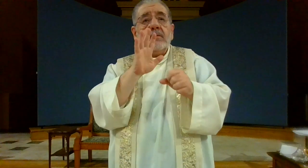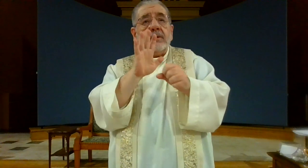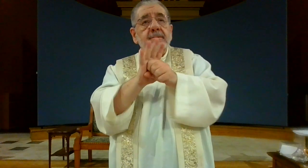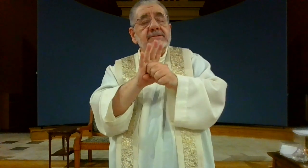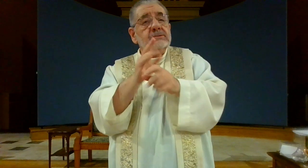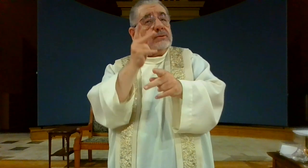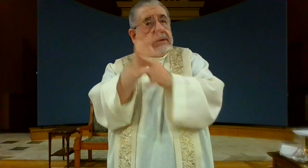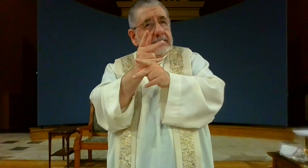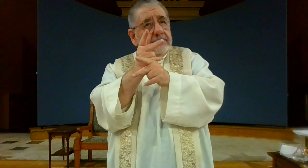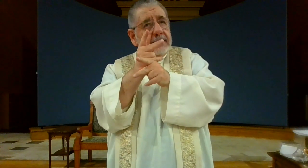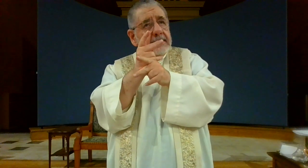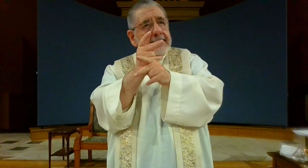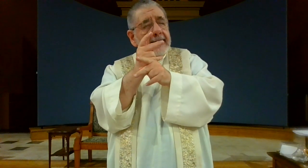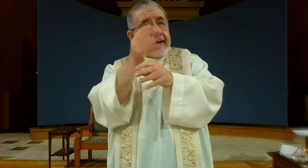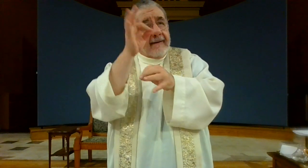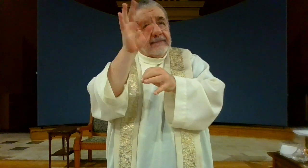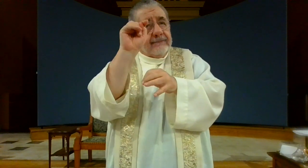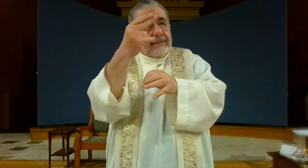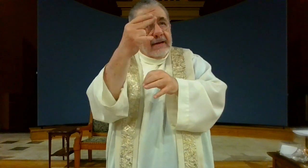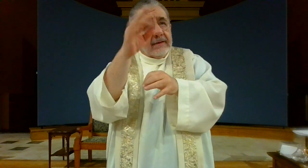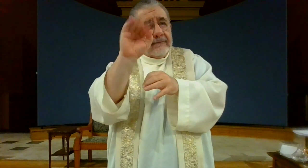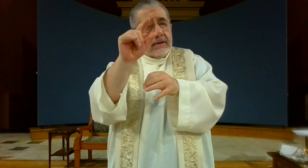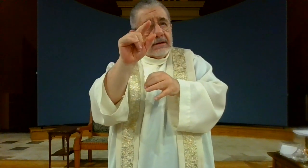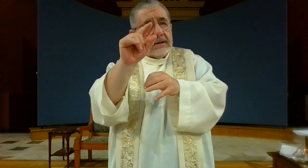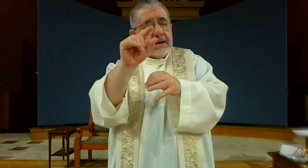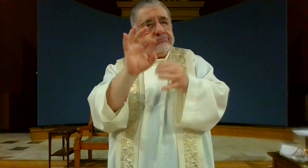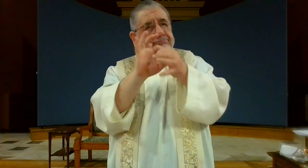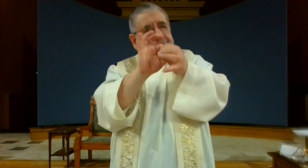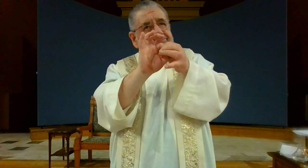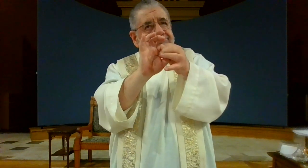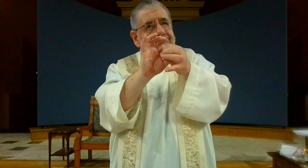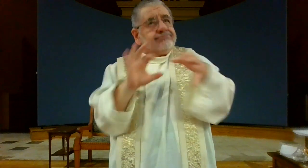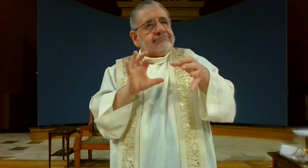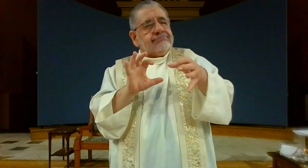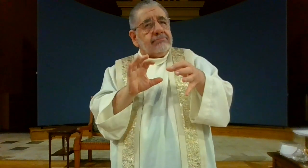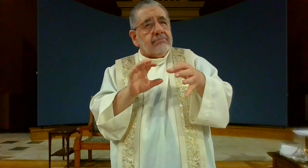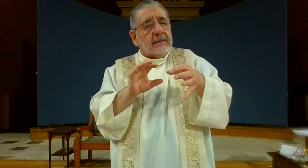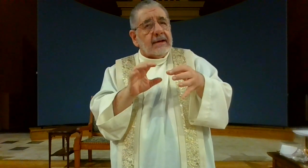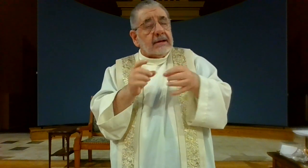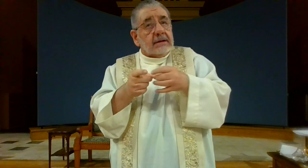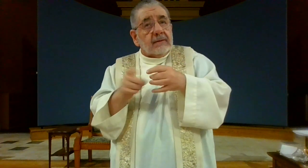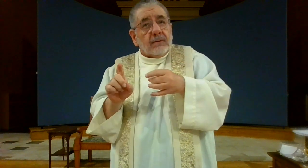It is a promise to stay faithful not to divorce